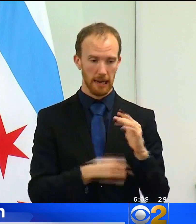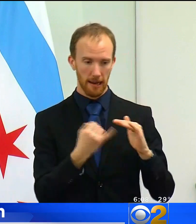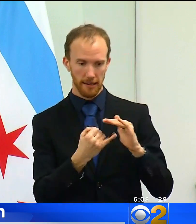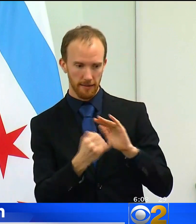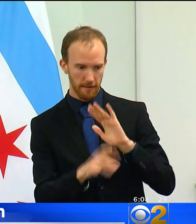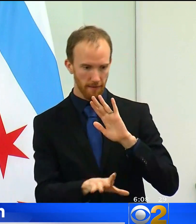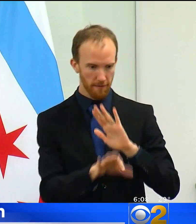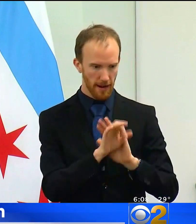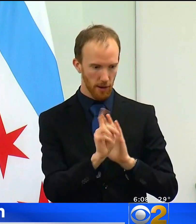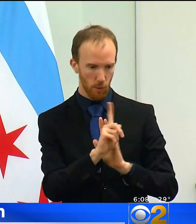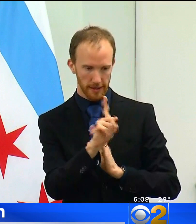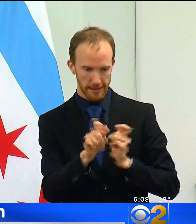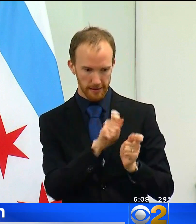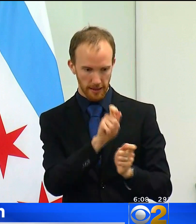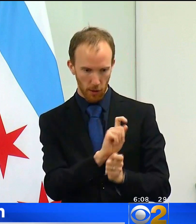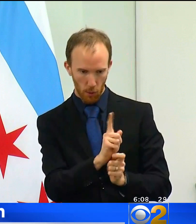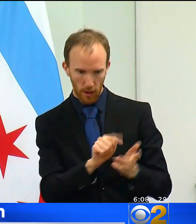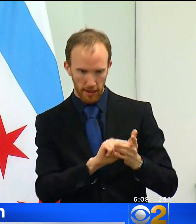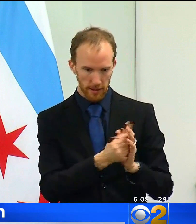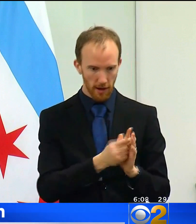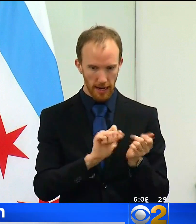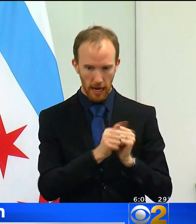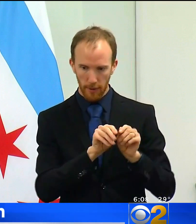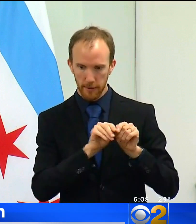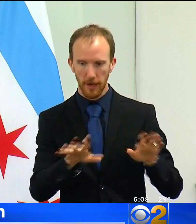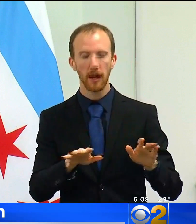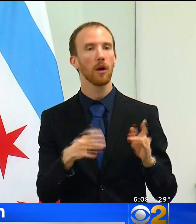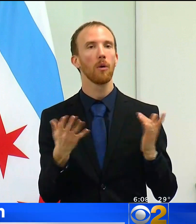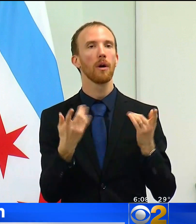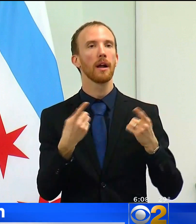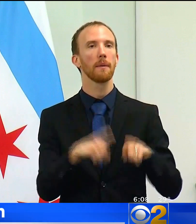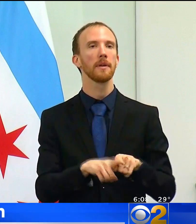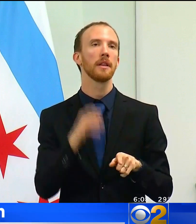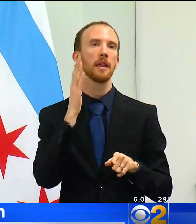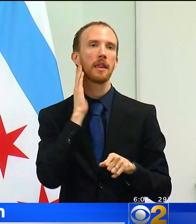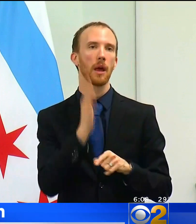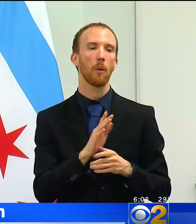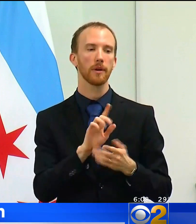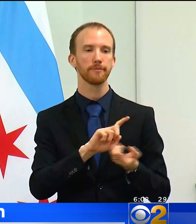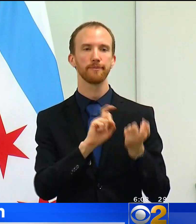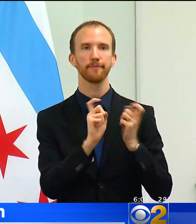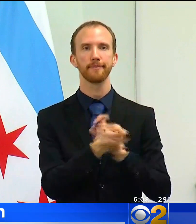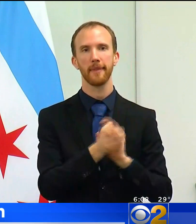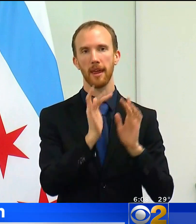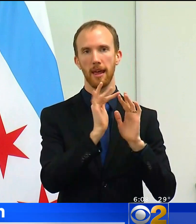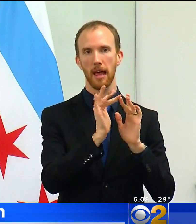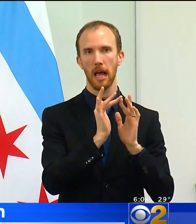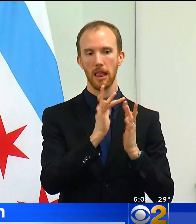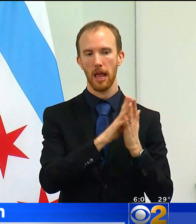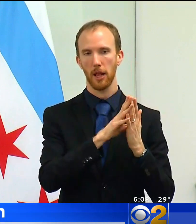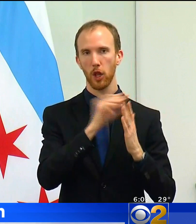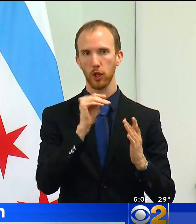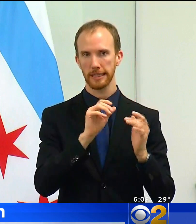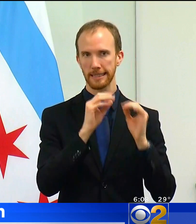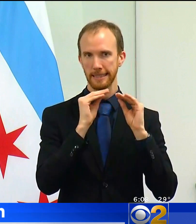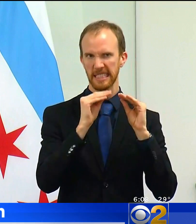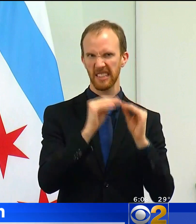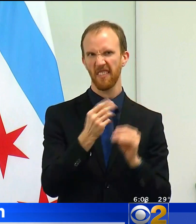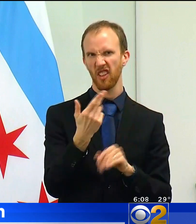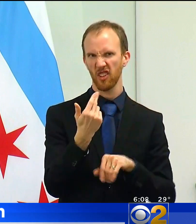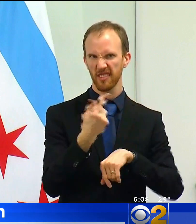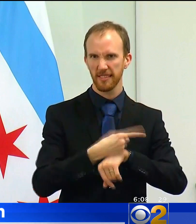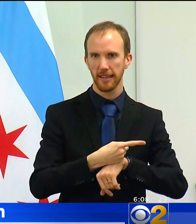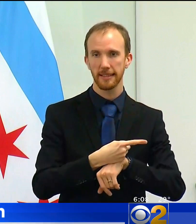A school will revert to online learning for 14 days. Should at the district level in person learning may be